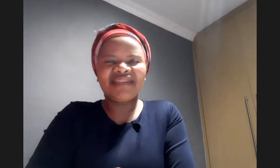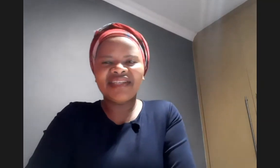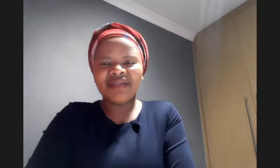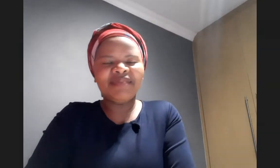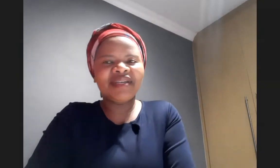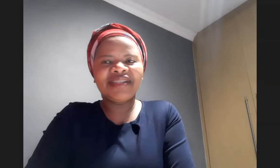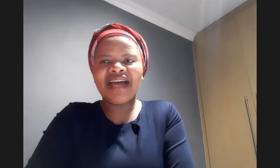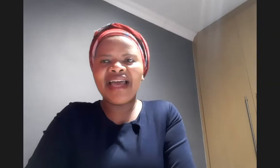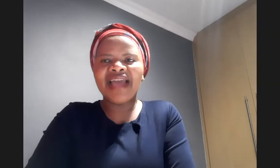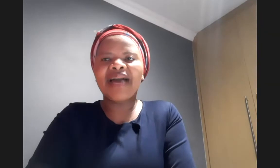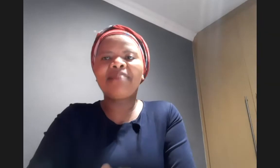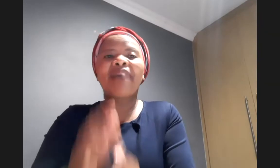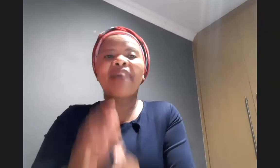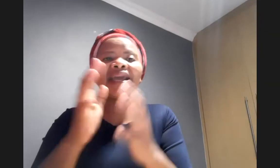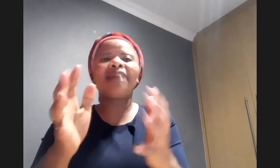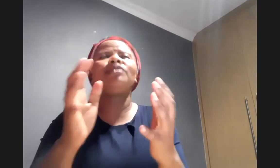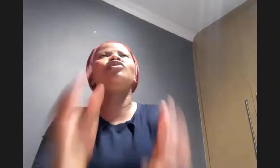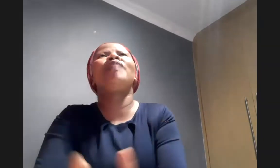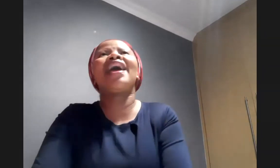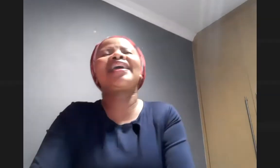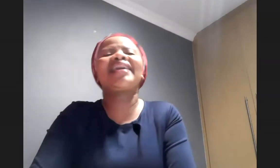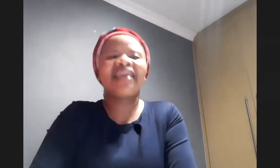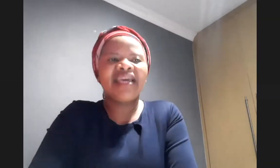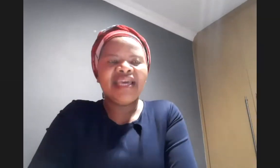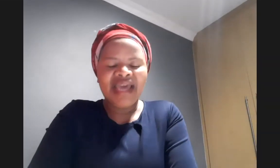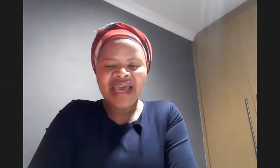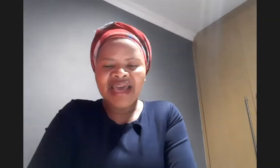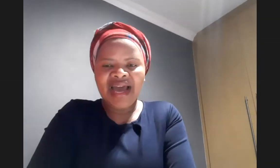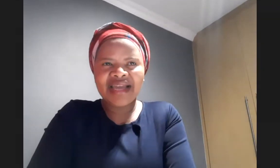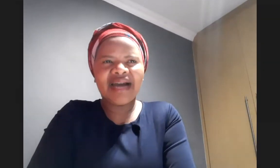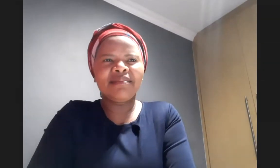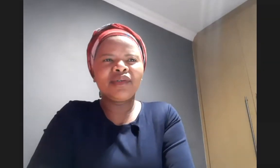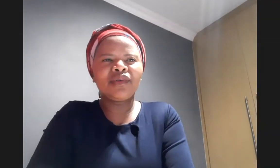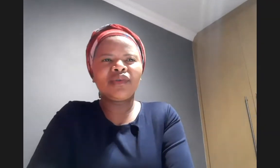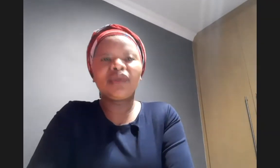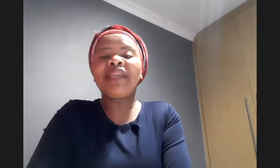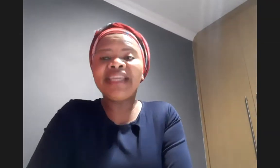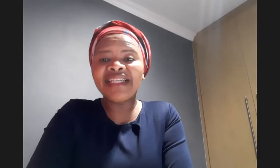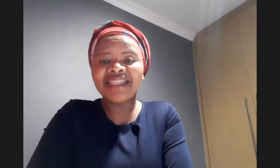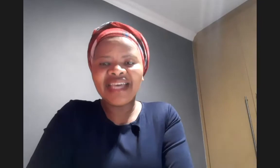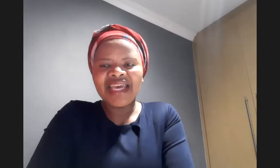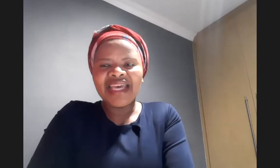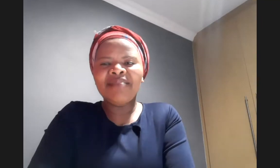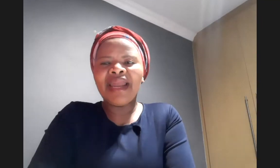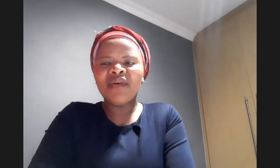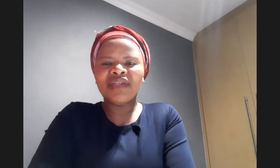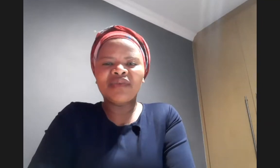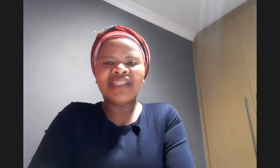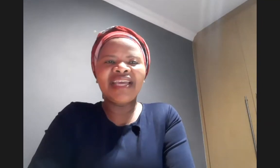shout because i i can i come to beg uh i come to to plead in my language we say